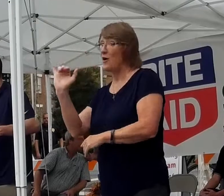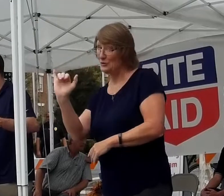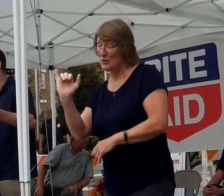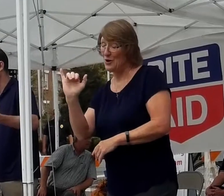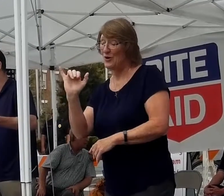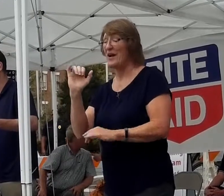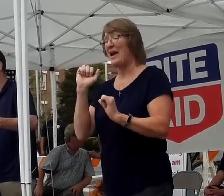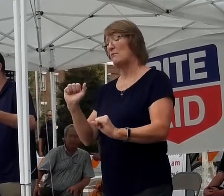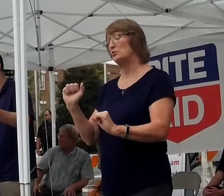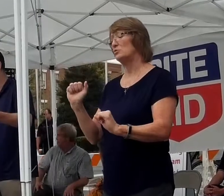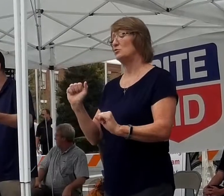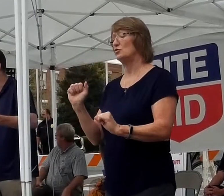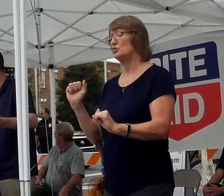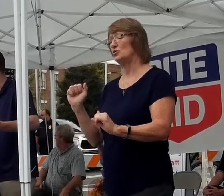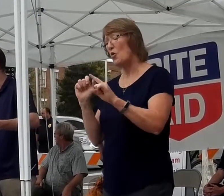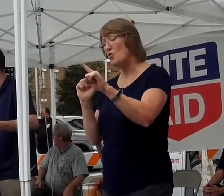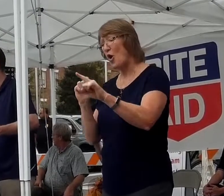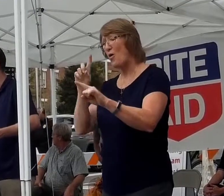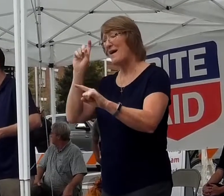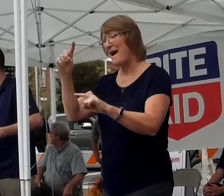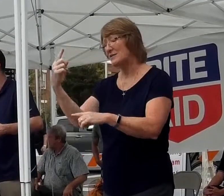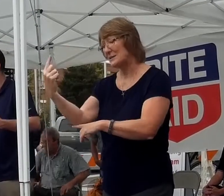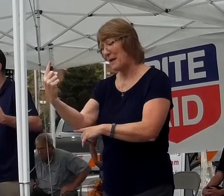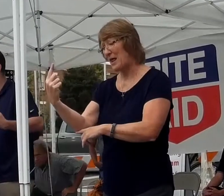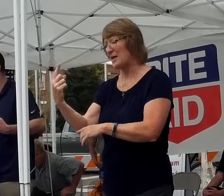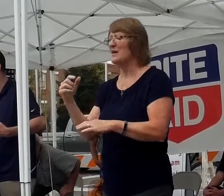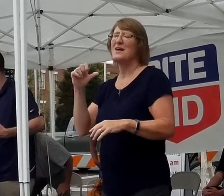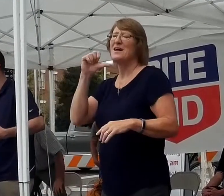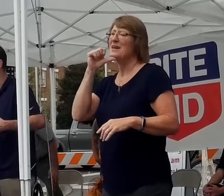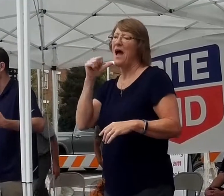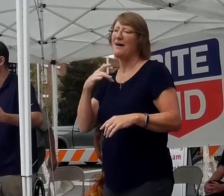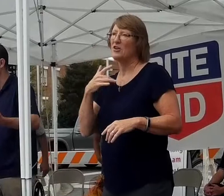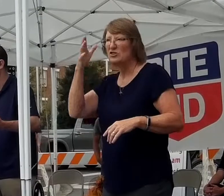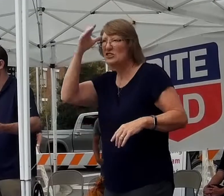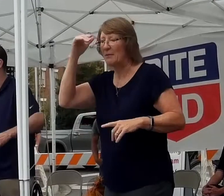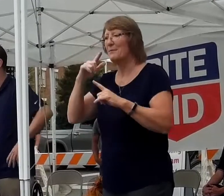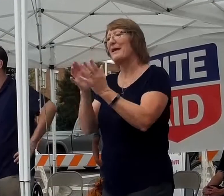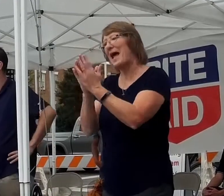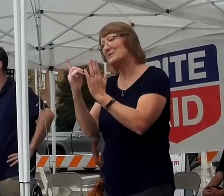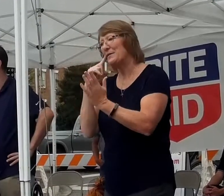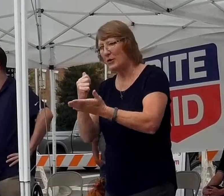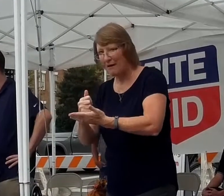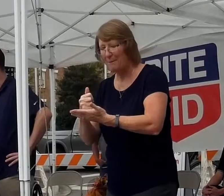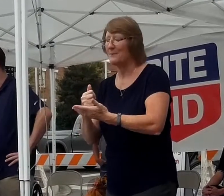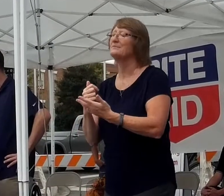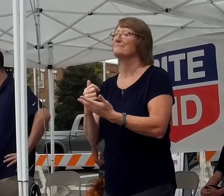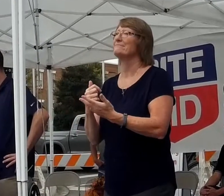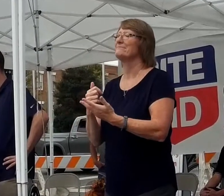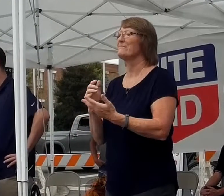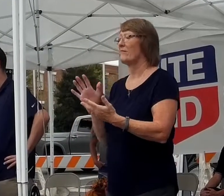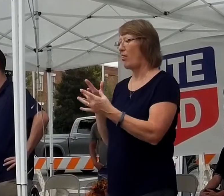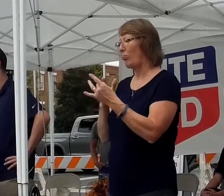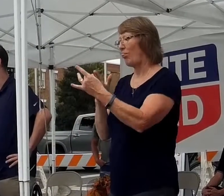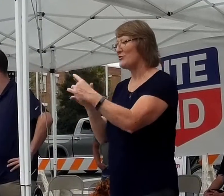being able to go and ask somebody, not stubborn, but ask someone for help, I was led to